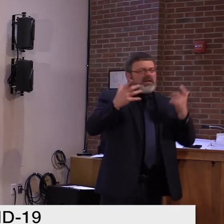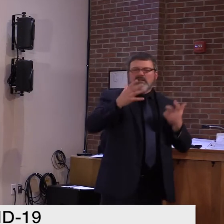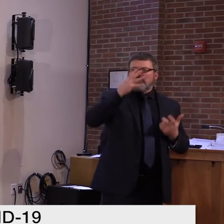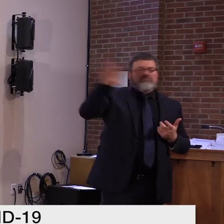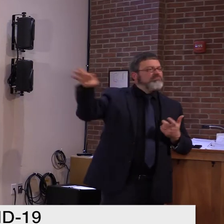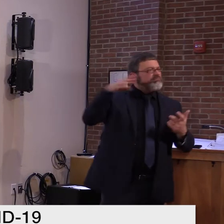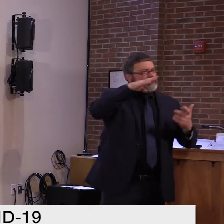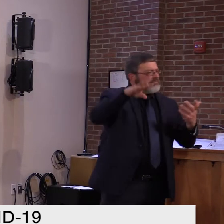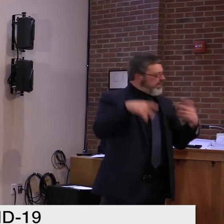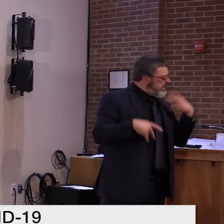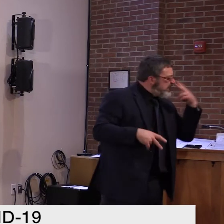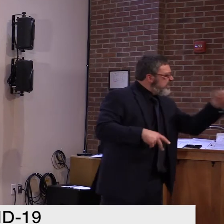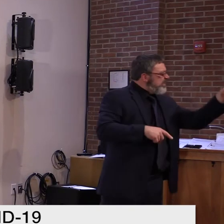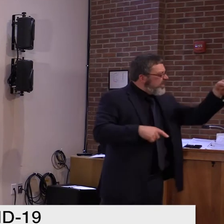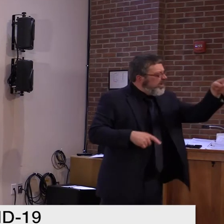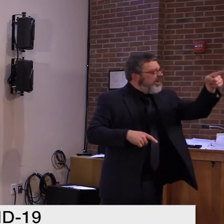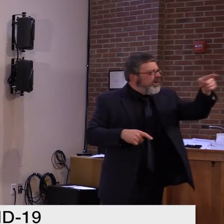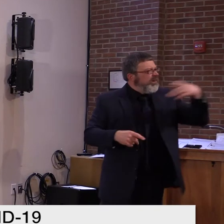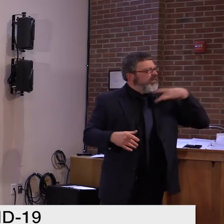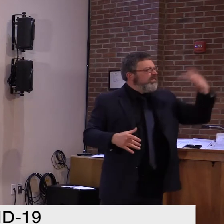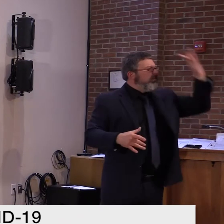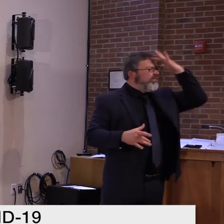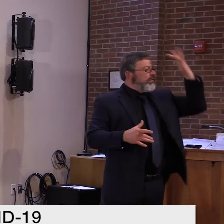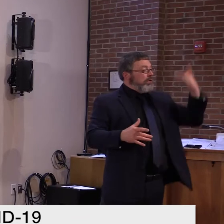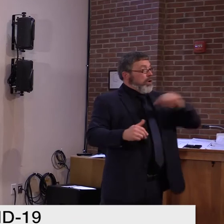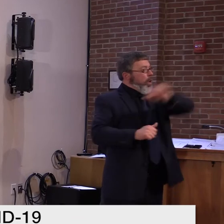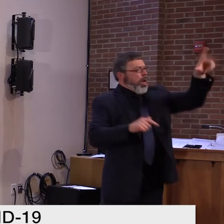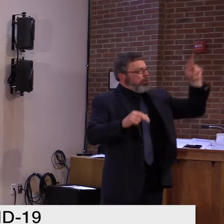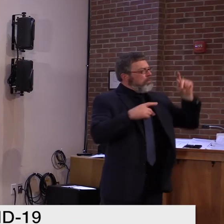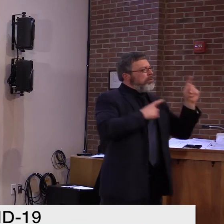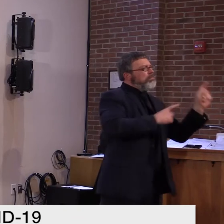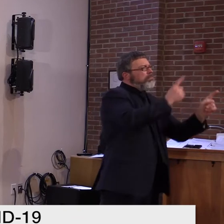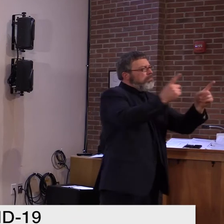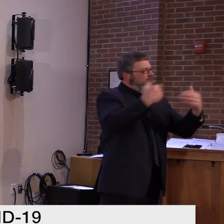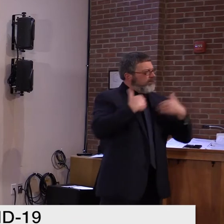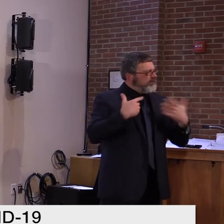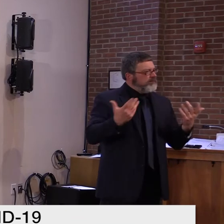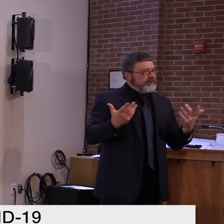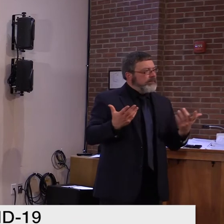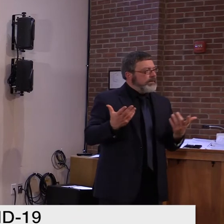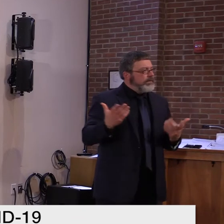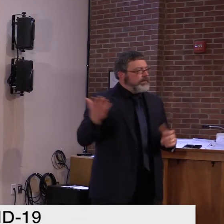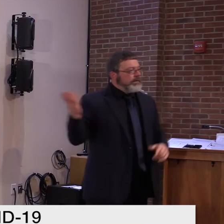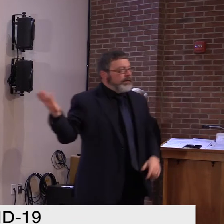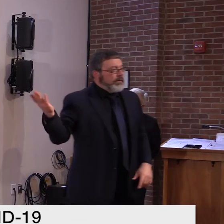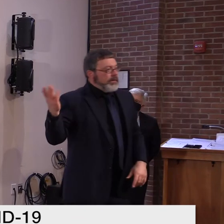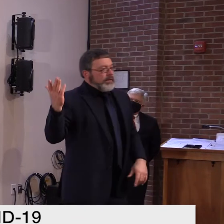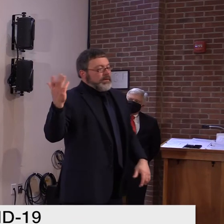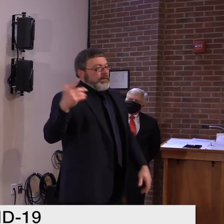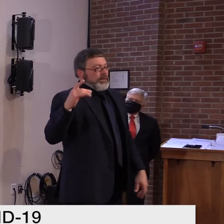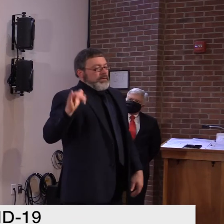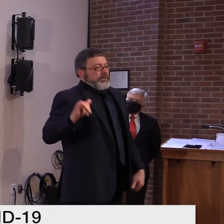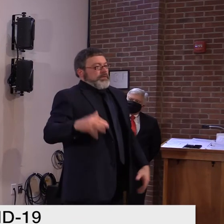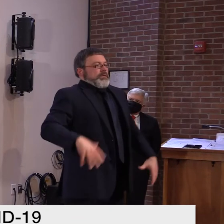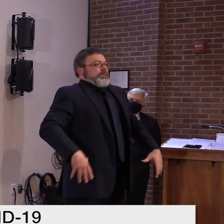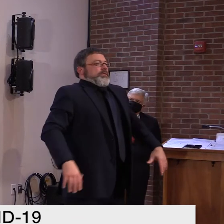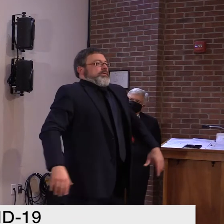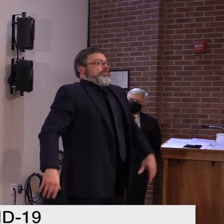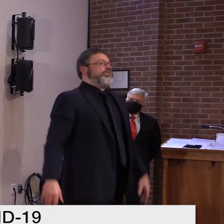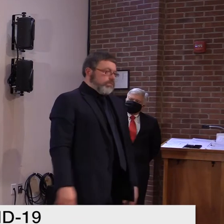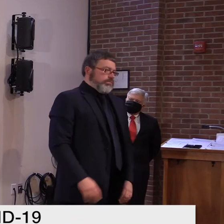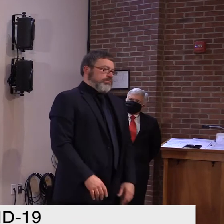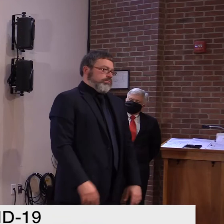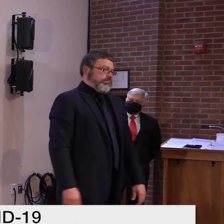difficult and some are just so reluctant to to wearing a mask and doing the right thing. We that's why we tell the